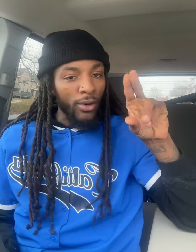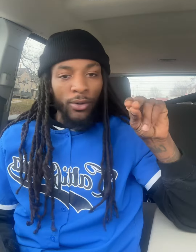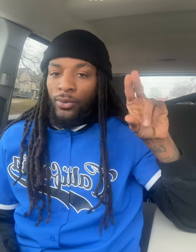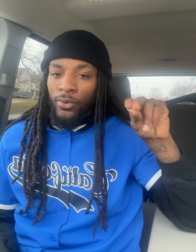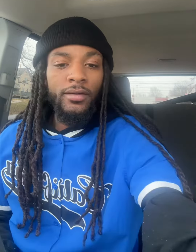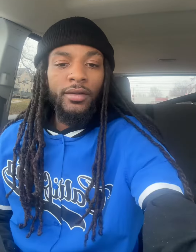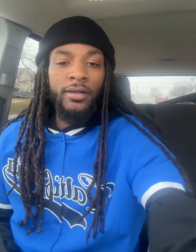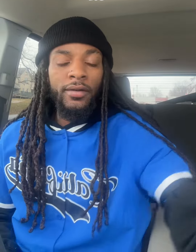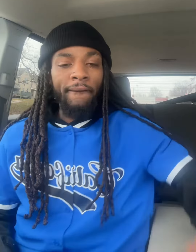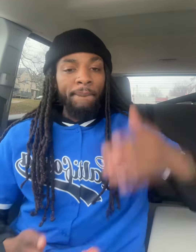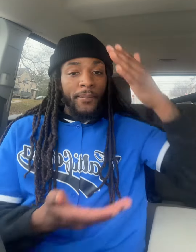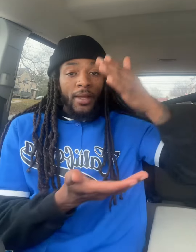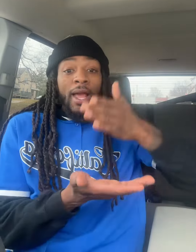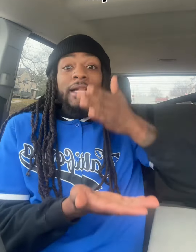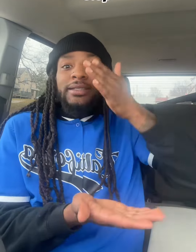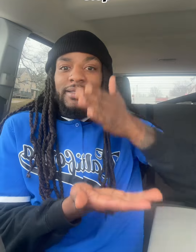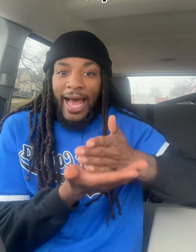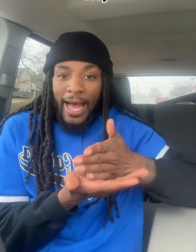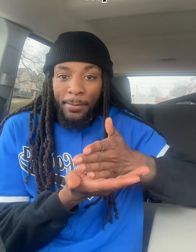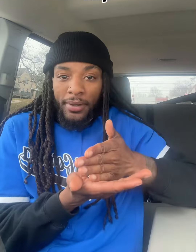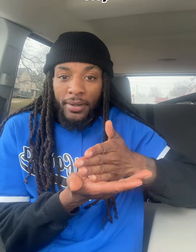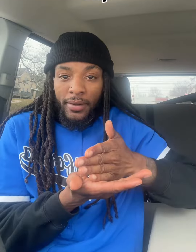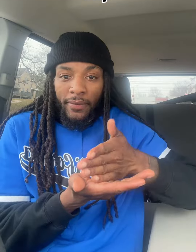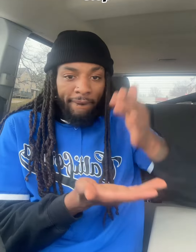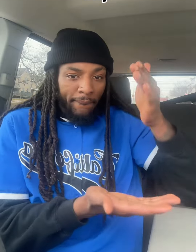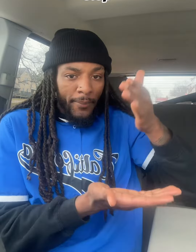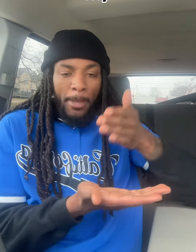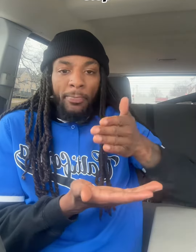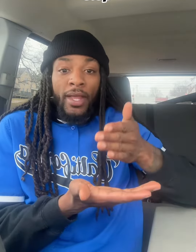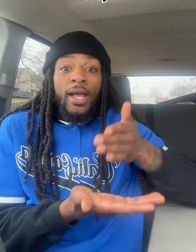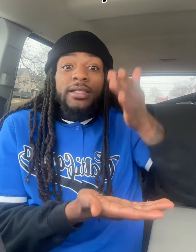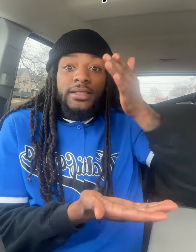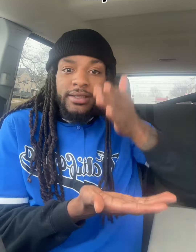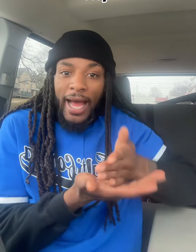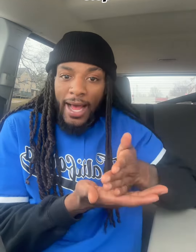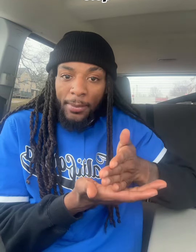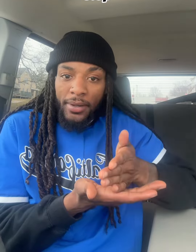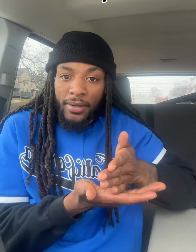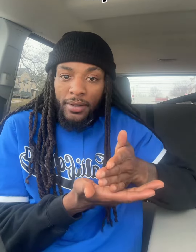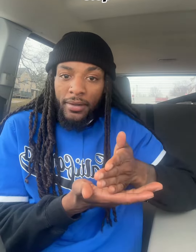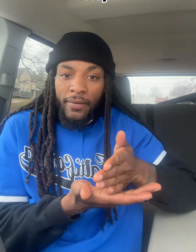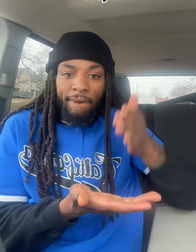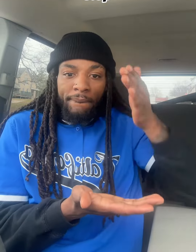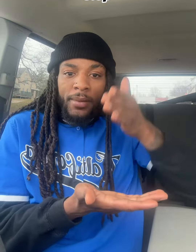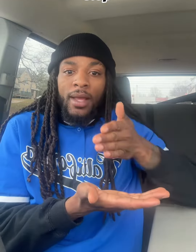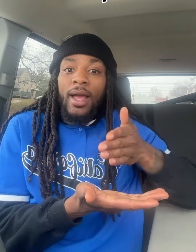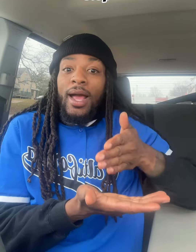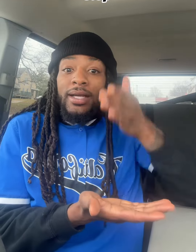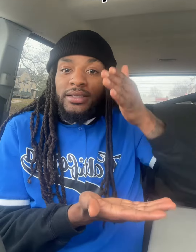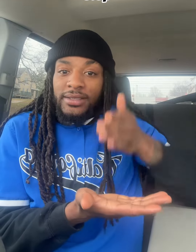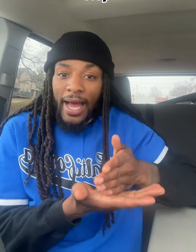Stop Stop Stop